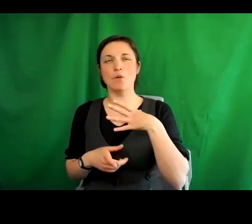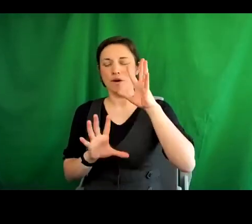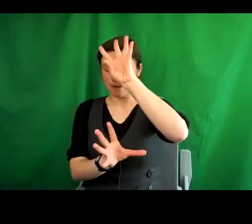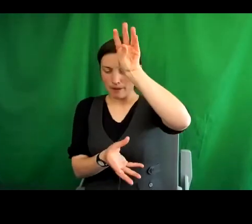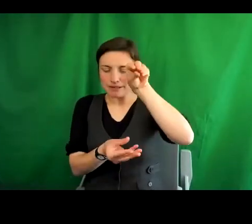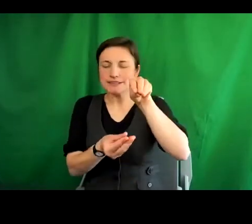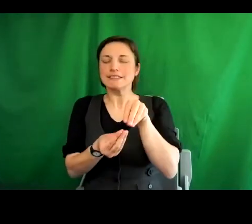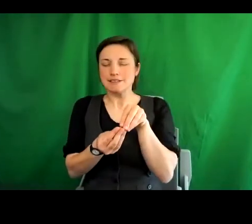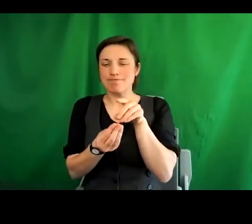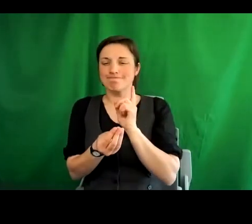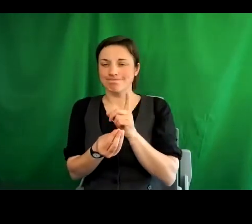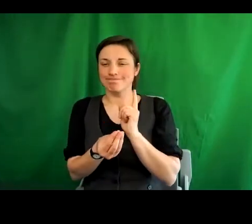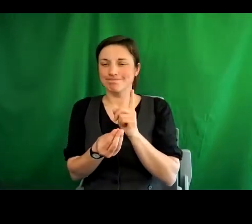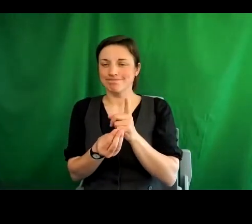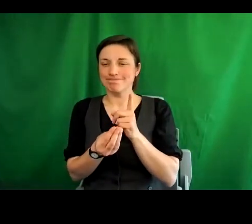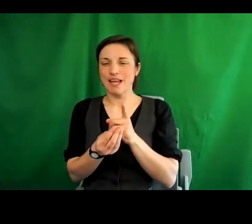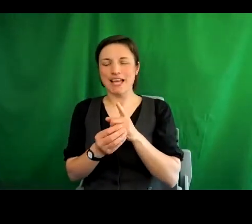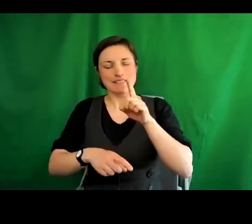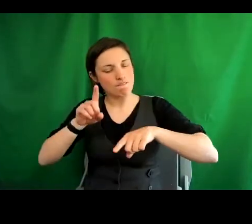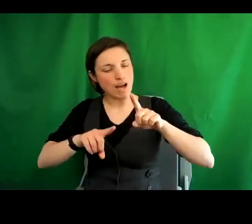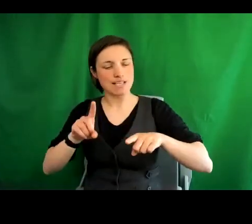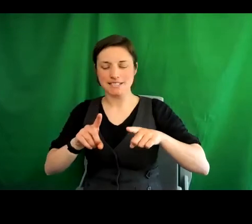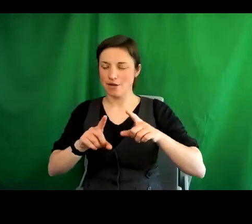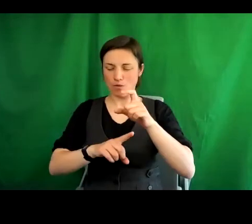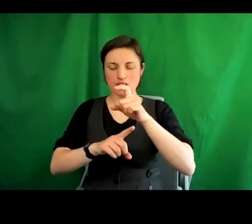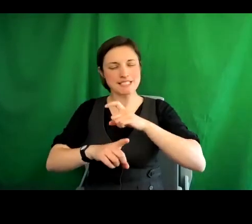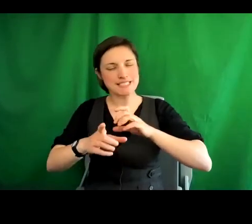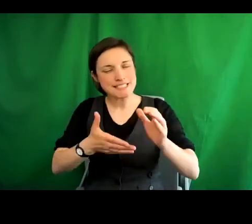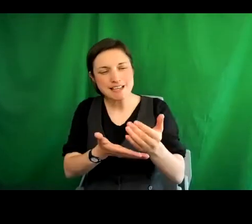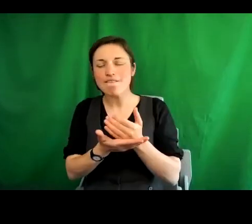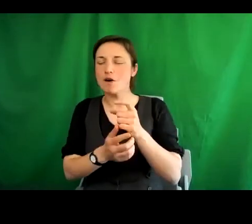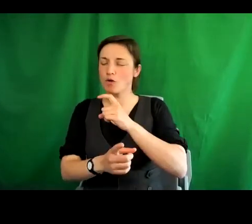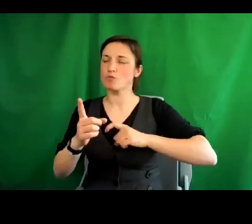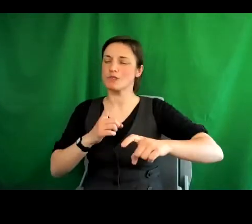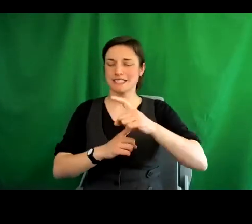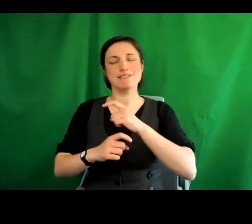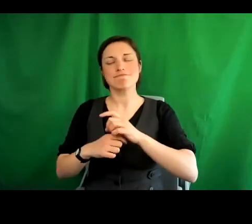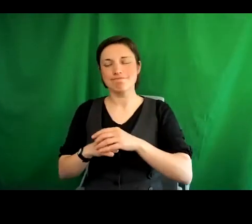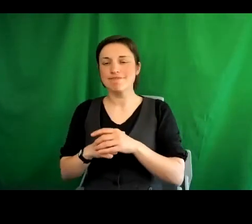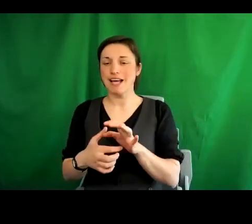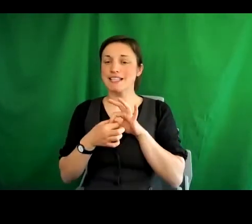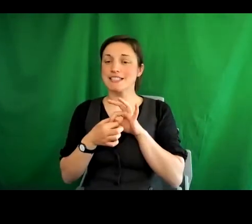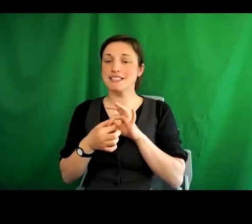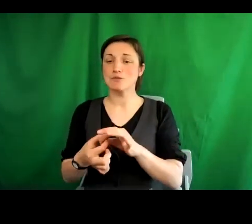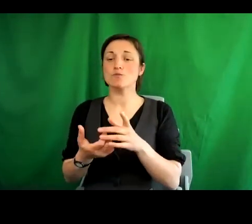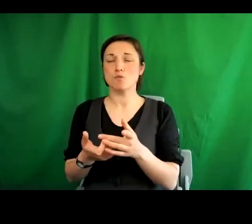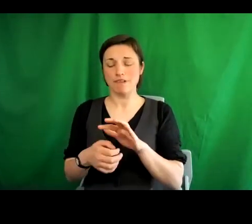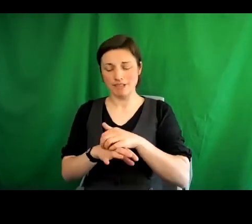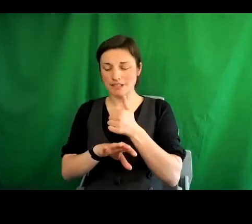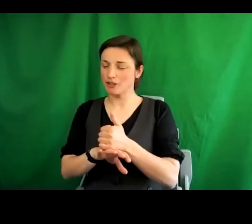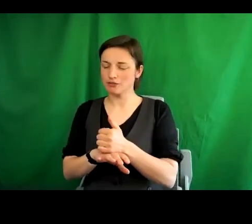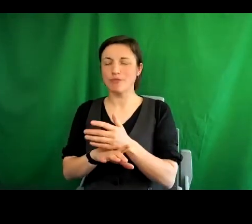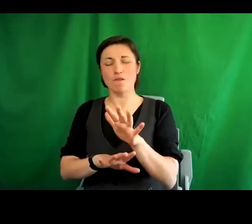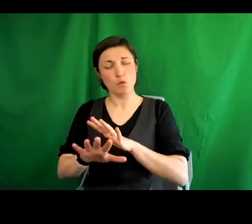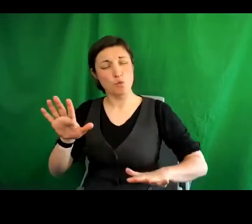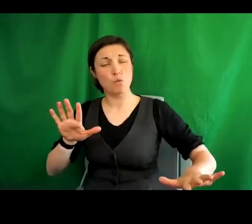fair and safe community built on the foundations of universal human rights. But importantly it also says